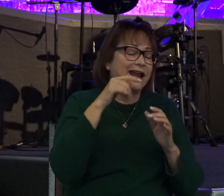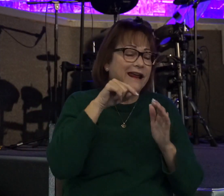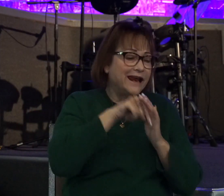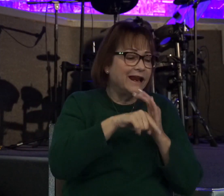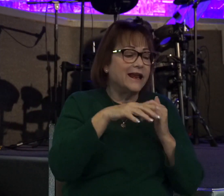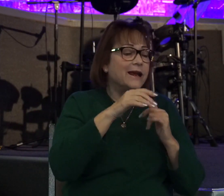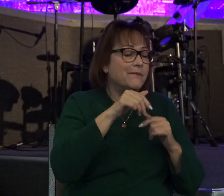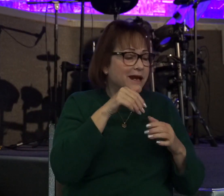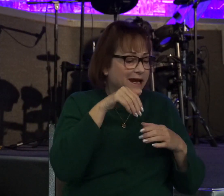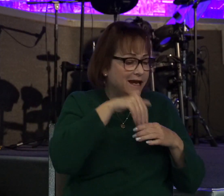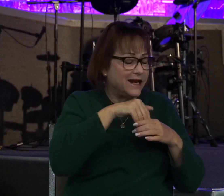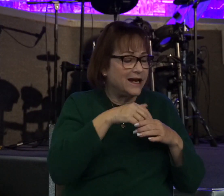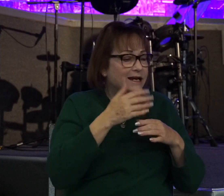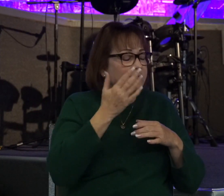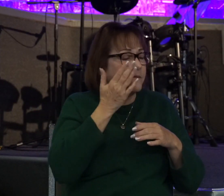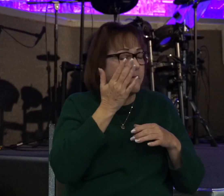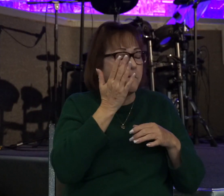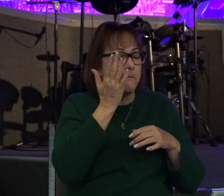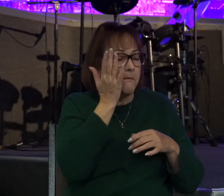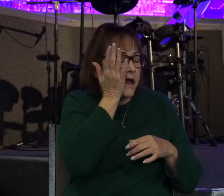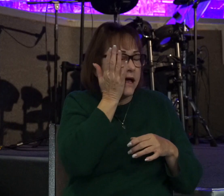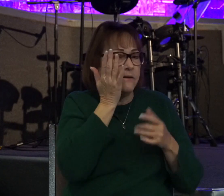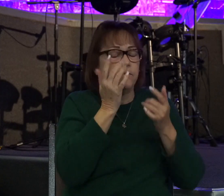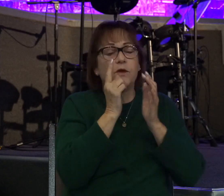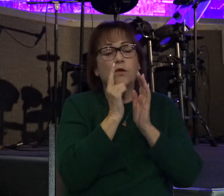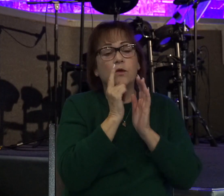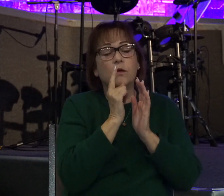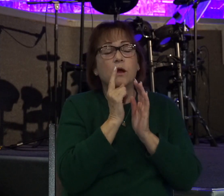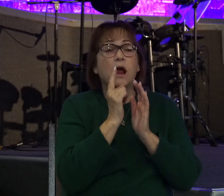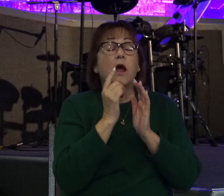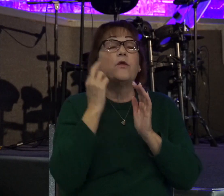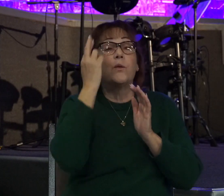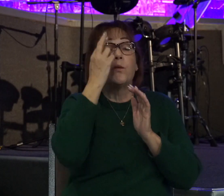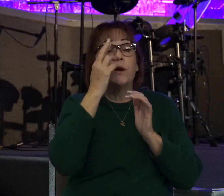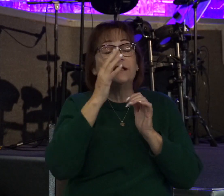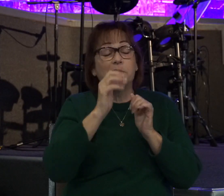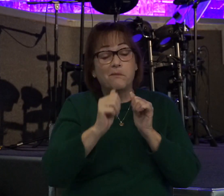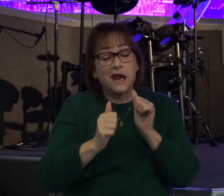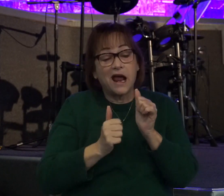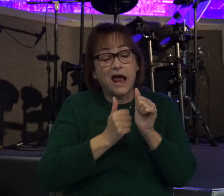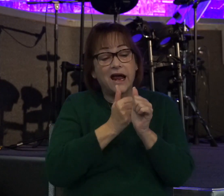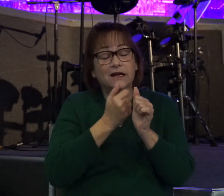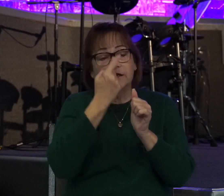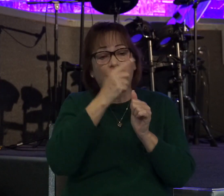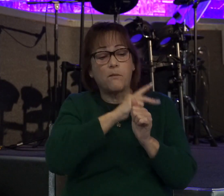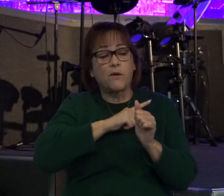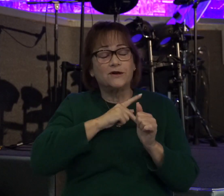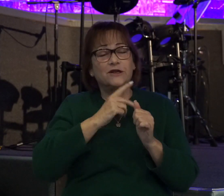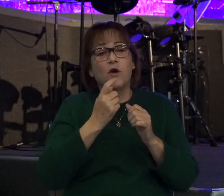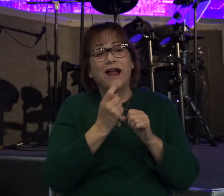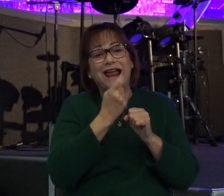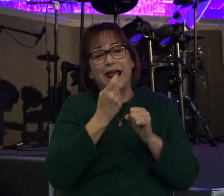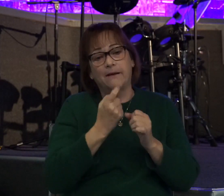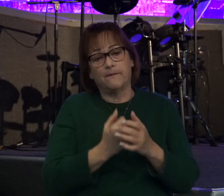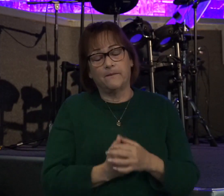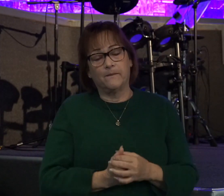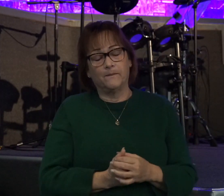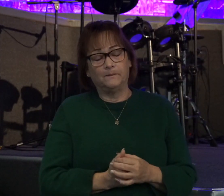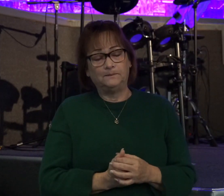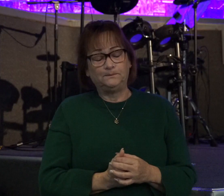And the motive behind this was purely for personal gain. They had an